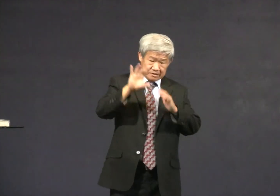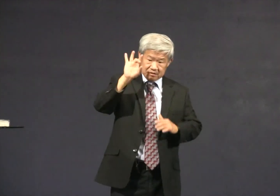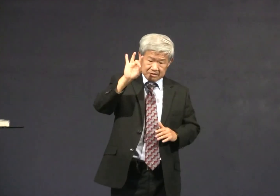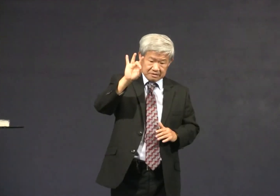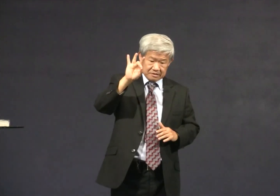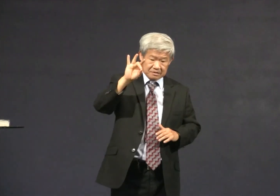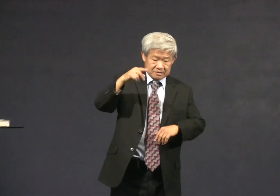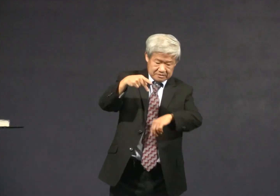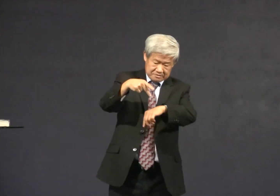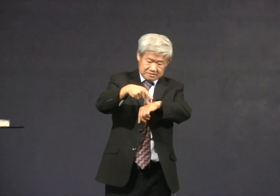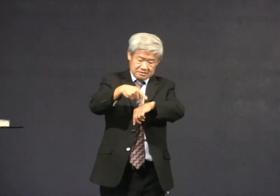in Corinthians